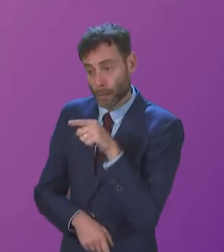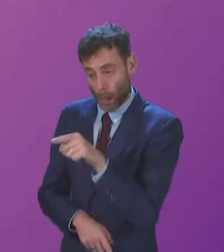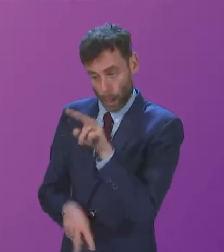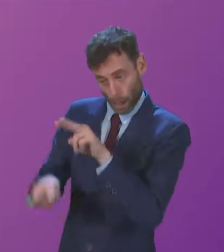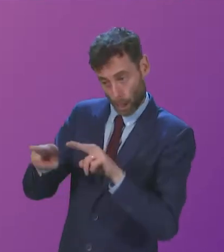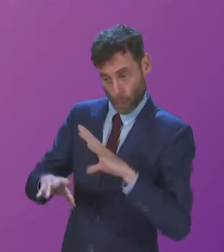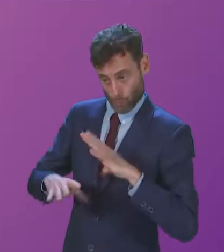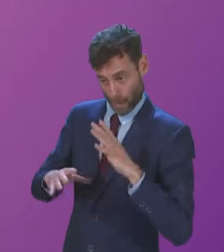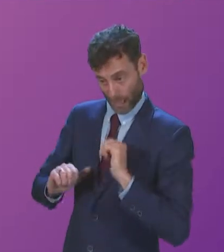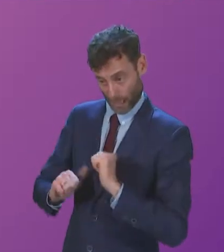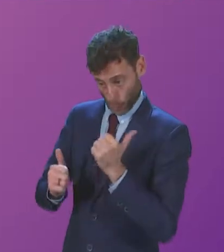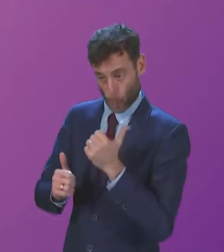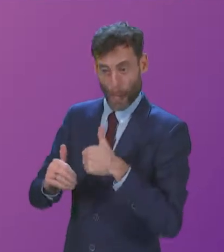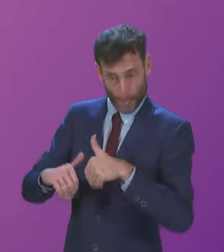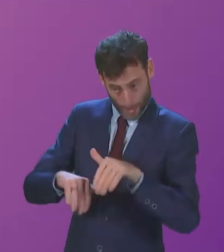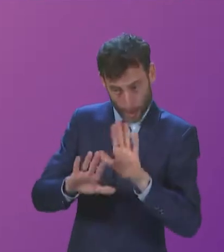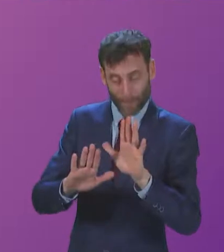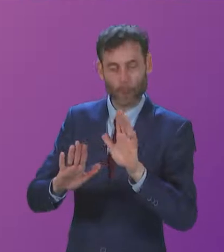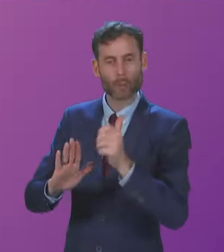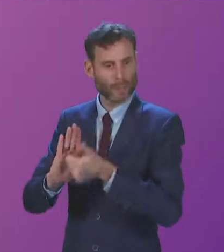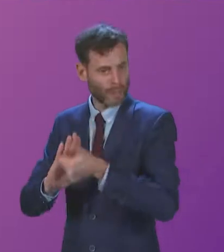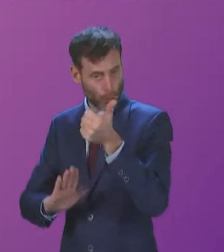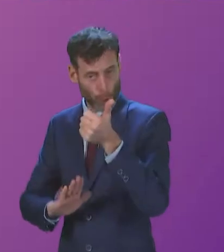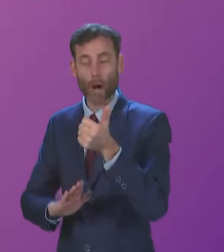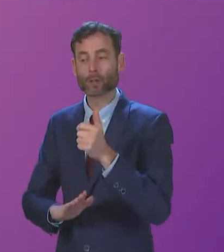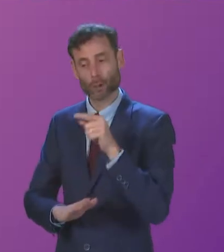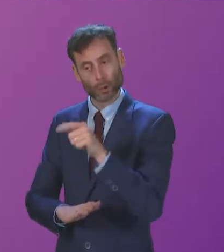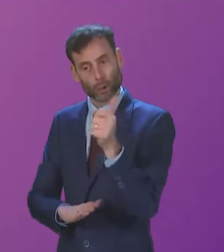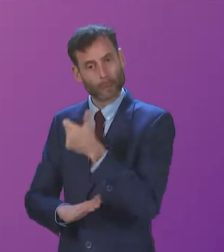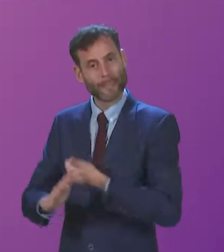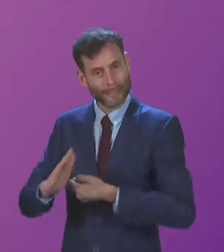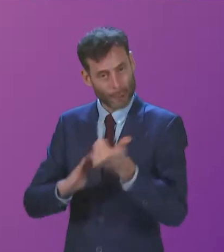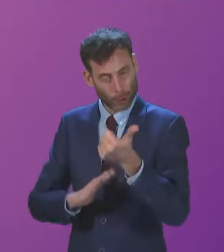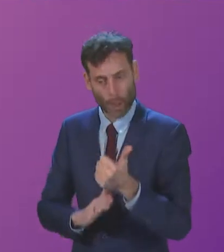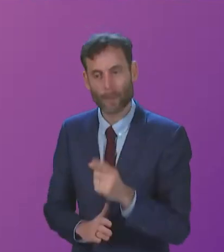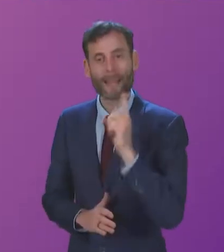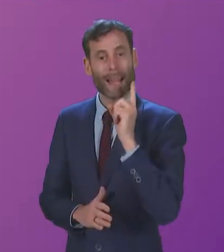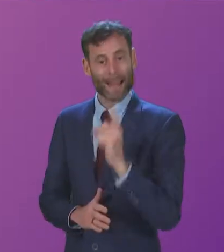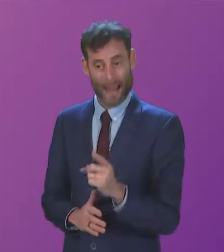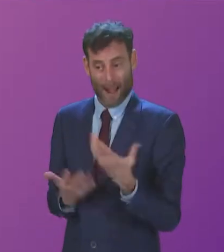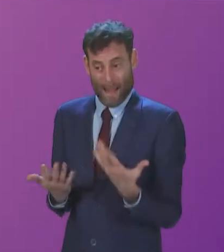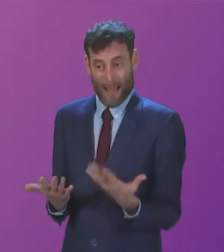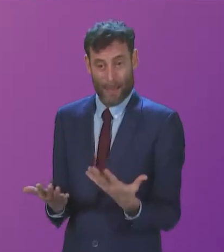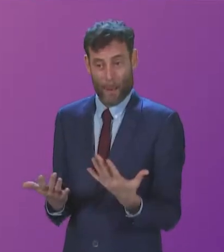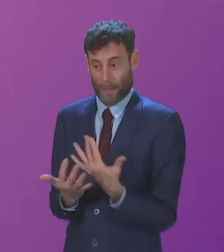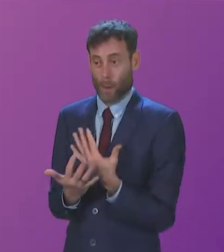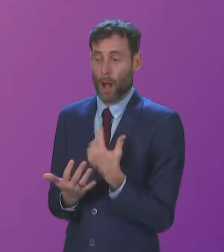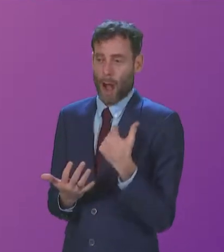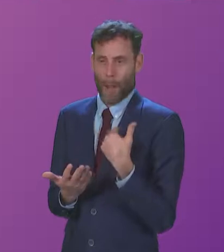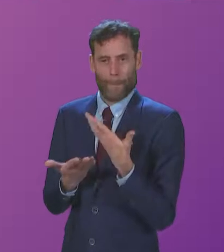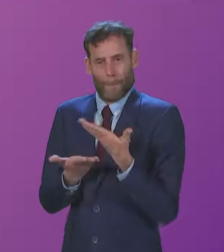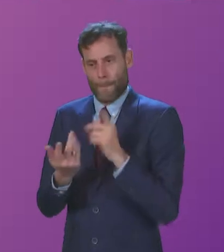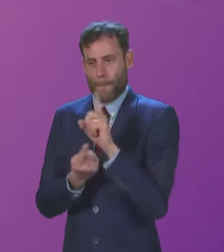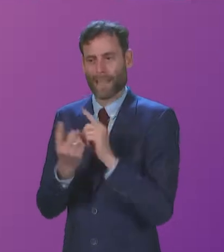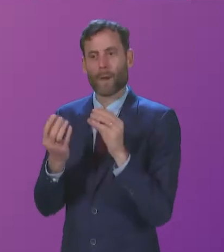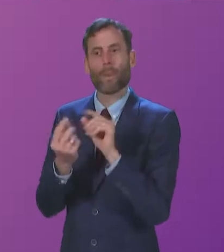very regular basis. I've got a range of meetings this afternoon, tomorrow afternoon, with those health boards that have the highest numbers of delayed discharges. And I can